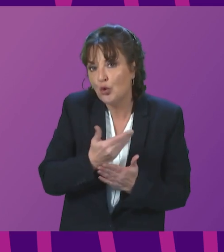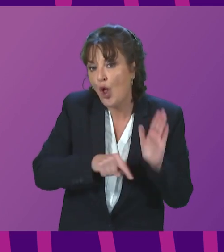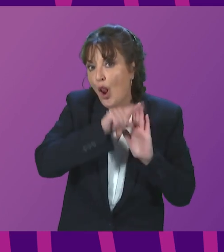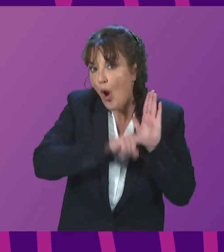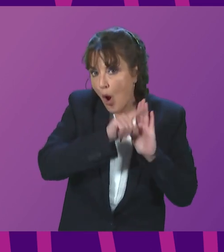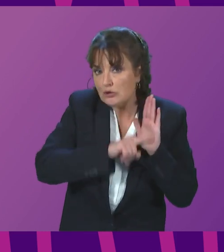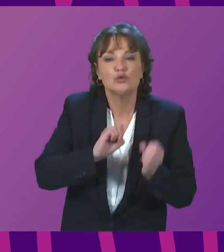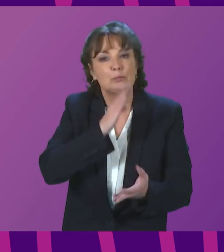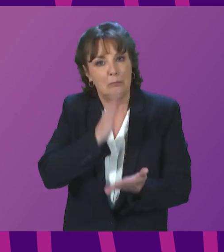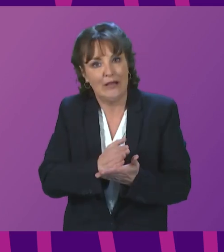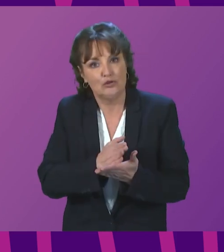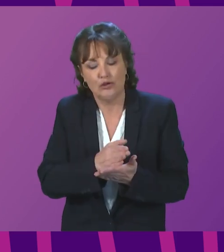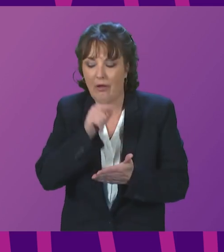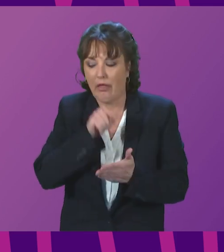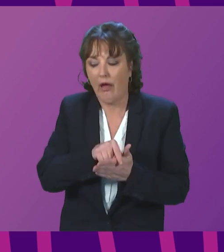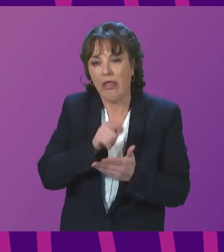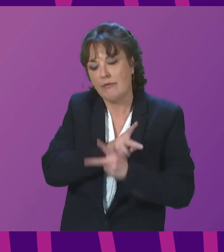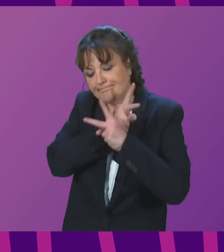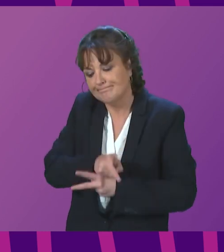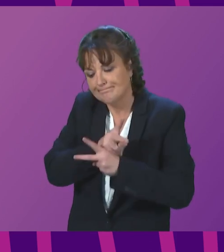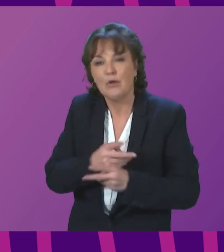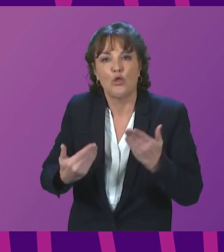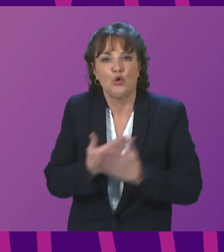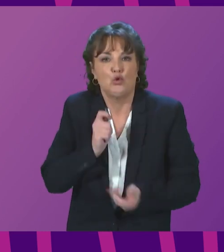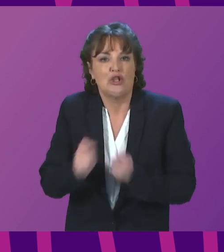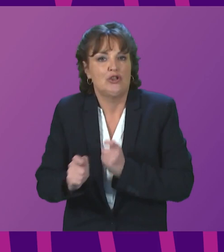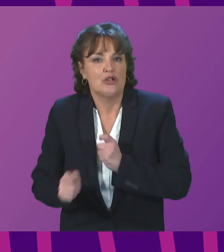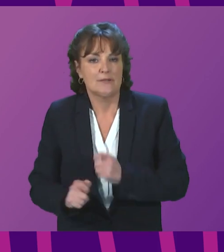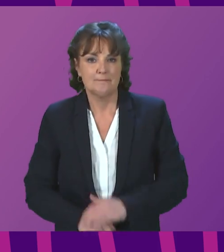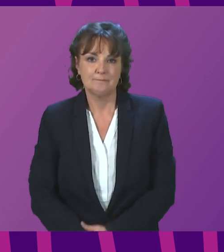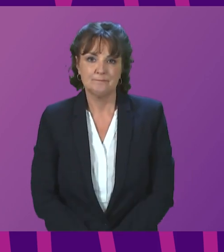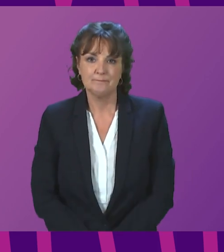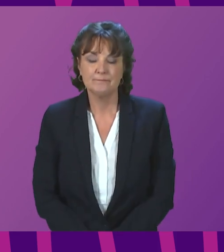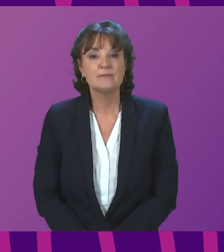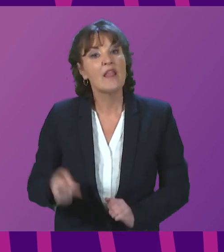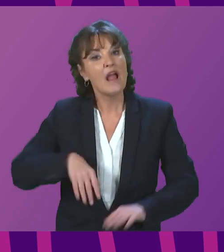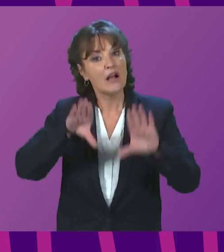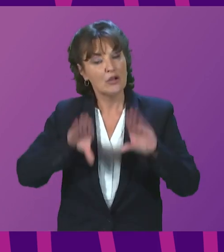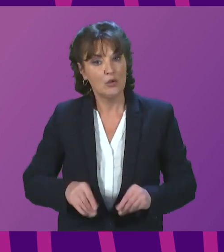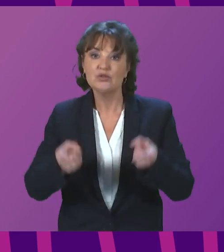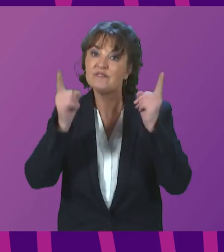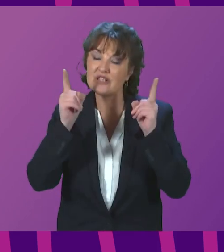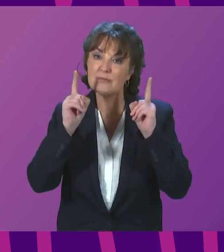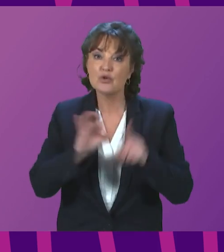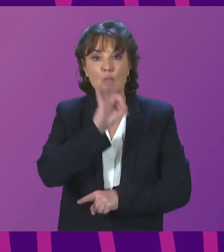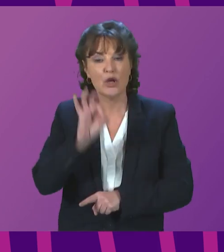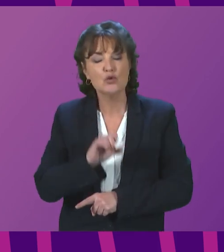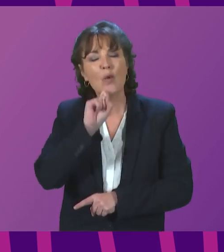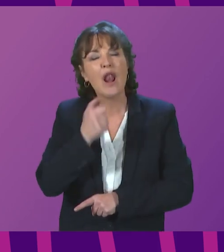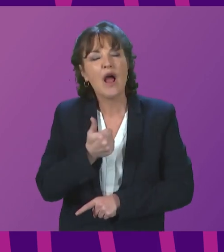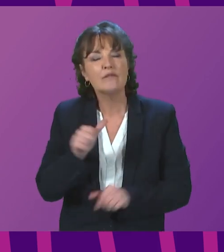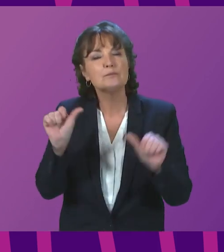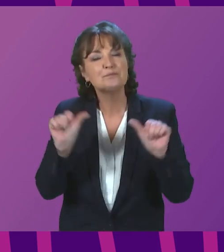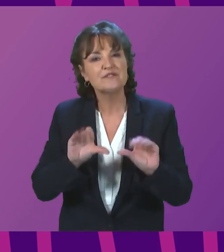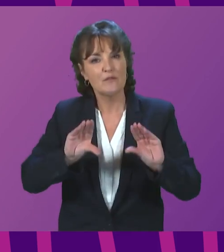the changes in practice that I have just narrated. Thank you. That concludes First Minister's questions. There will be a brief pause before